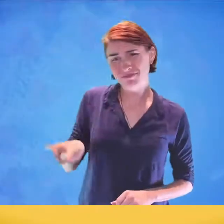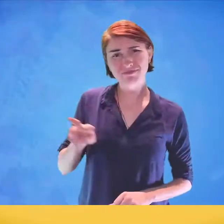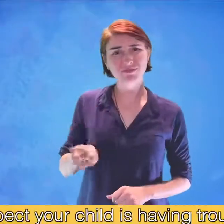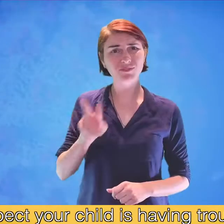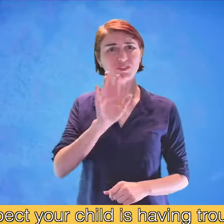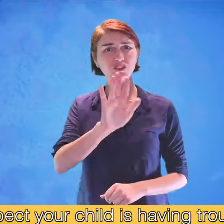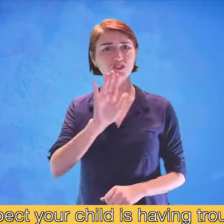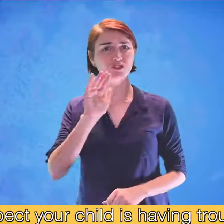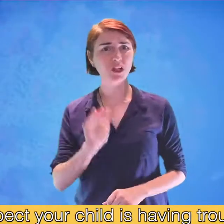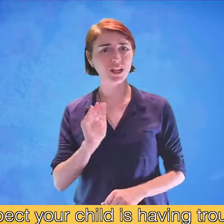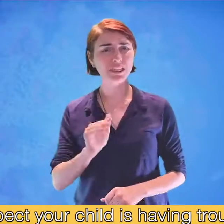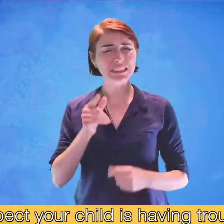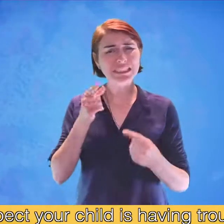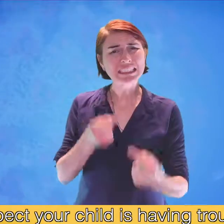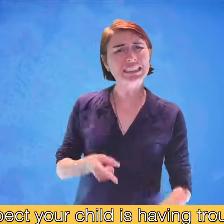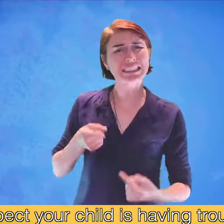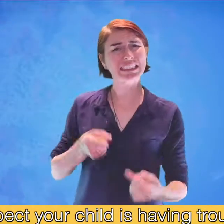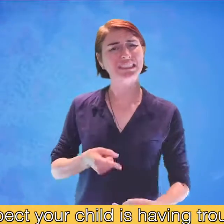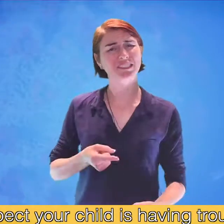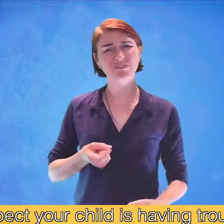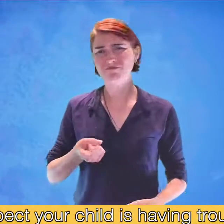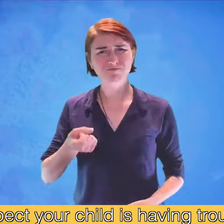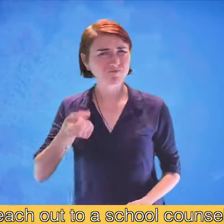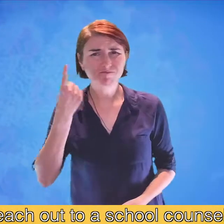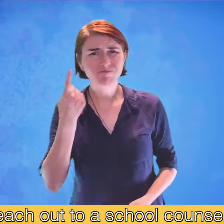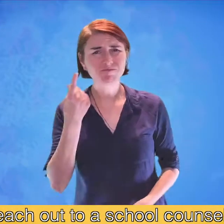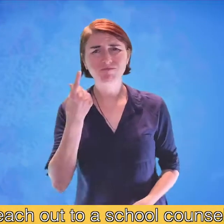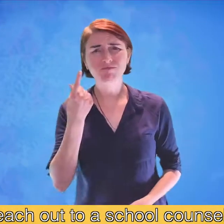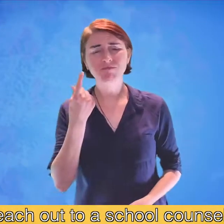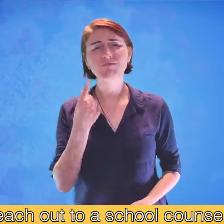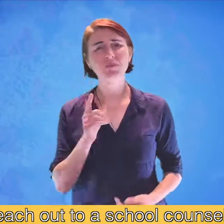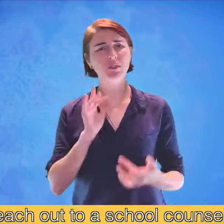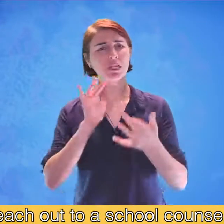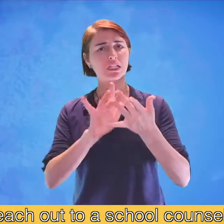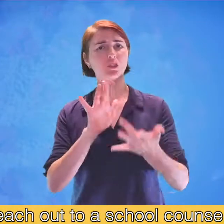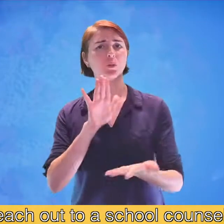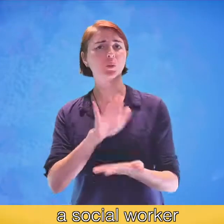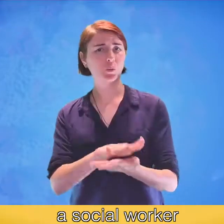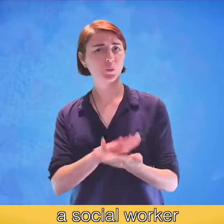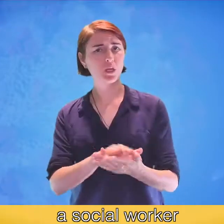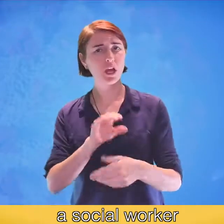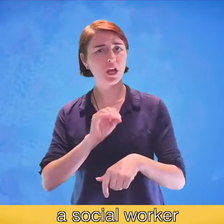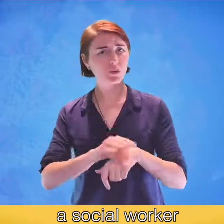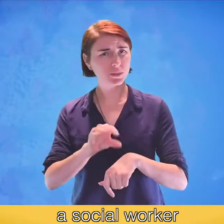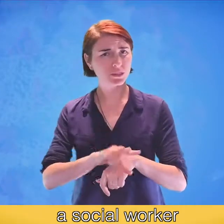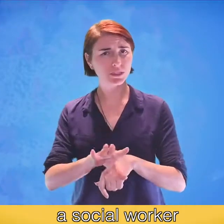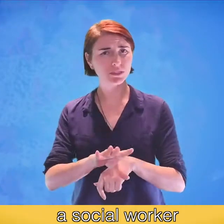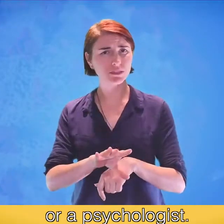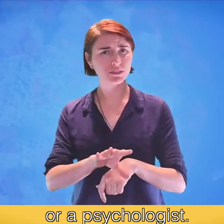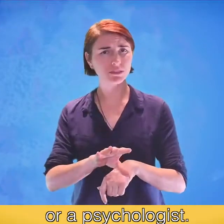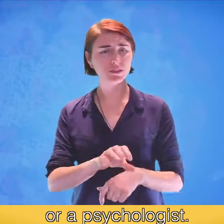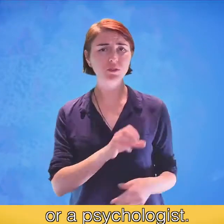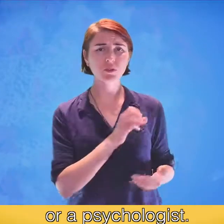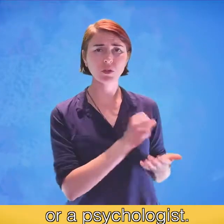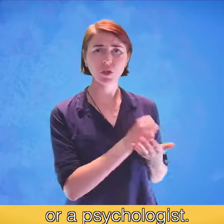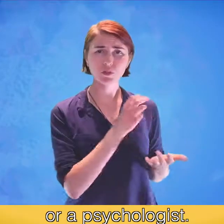if you suspect your child is having trouble coping reach out to a school counselor a social worker or a psychologist